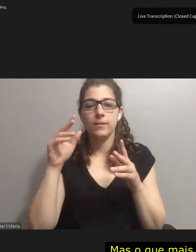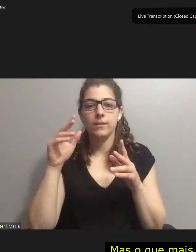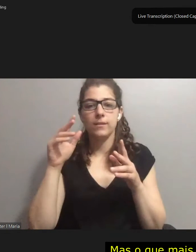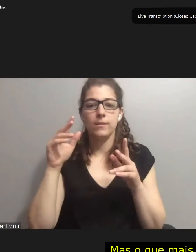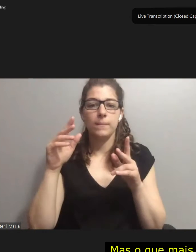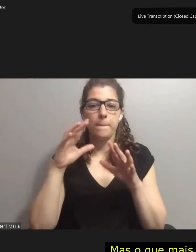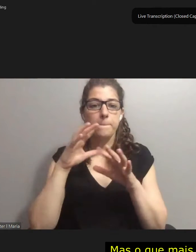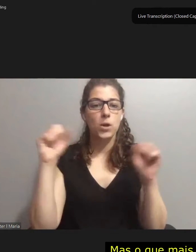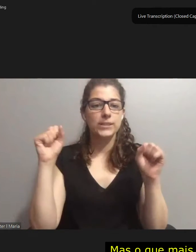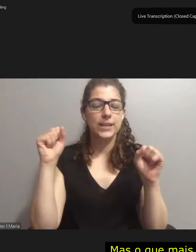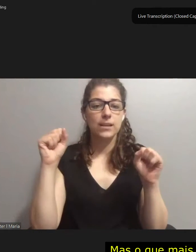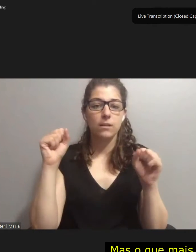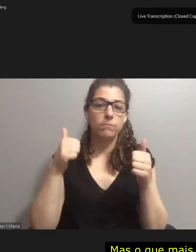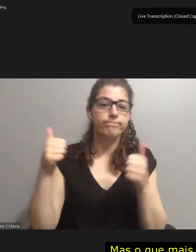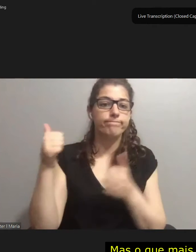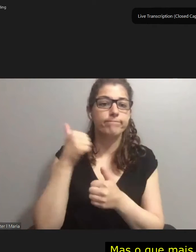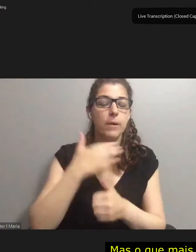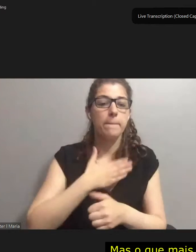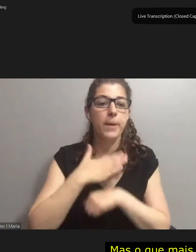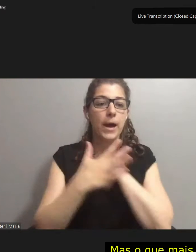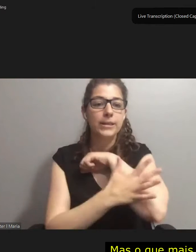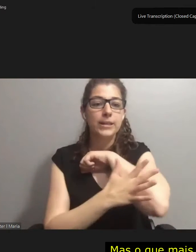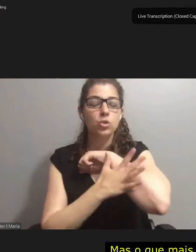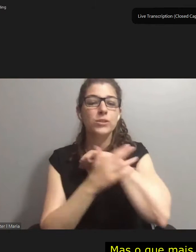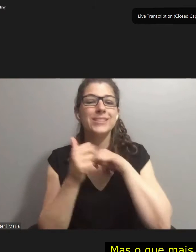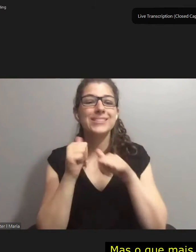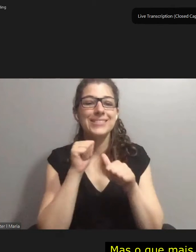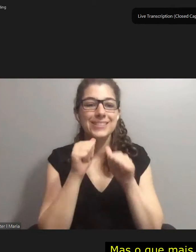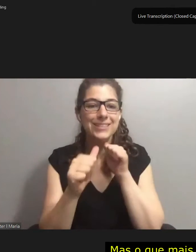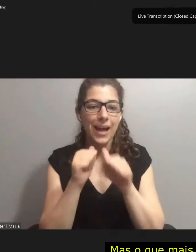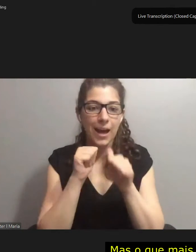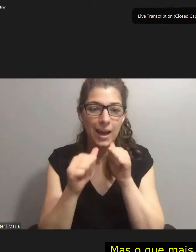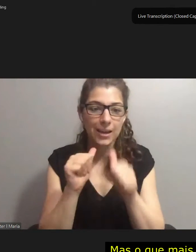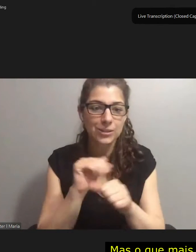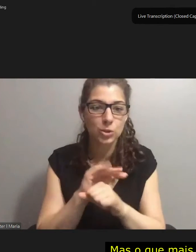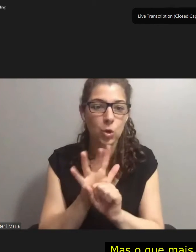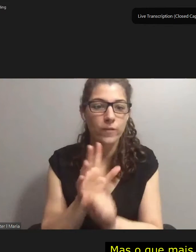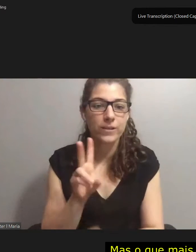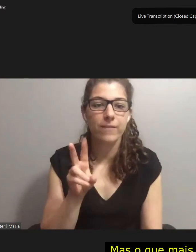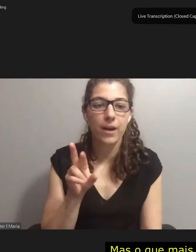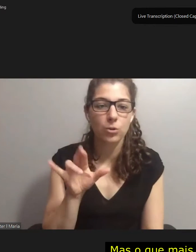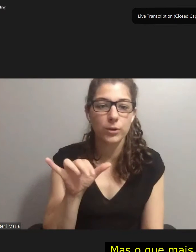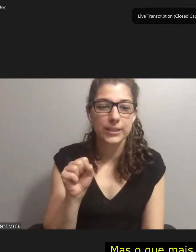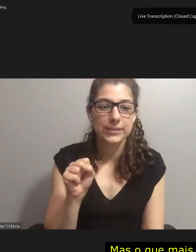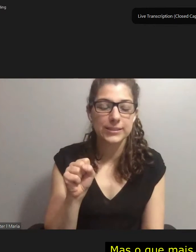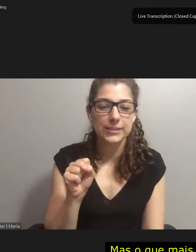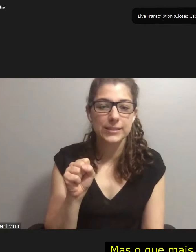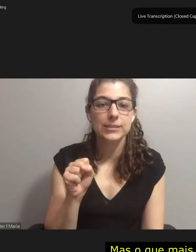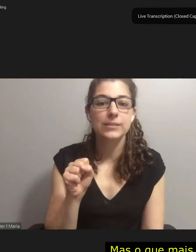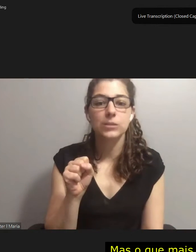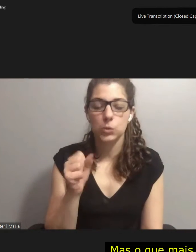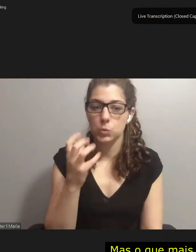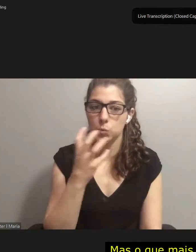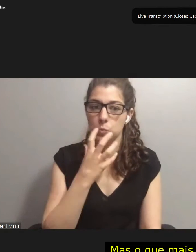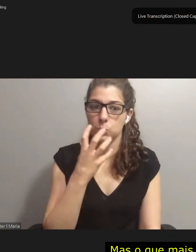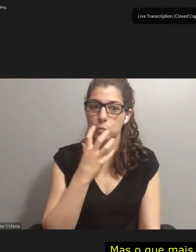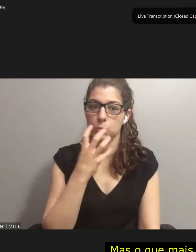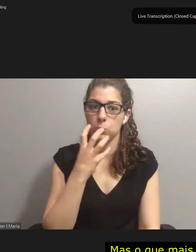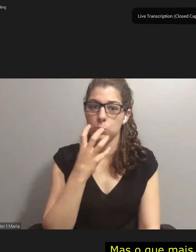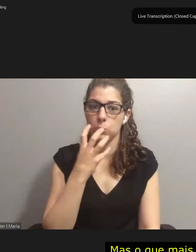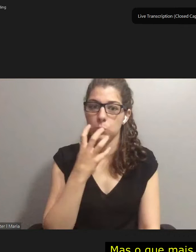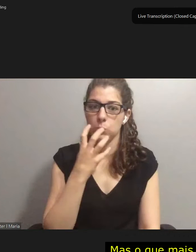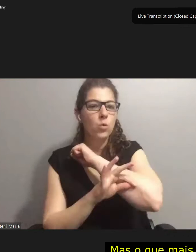republic of my country denied the existence of the virus, made foreign relations difficult,